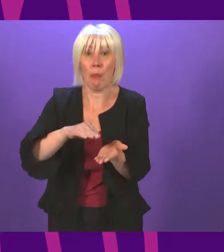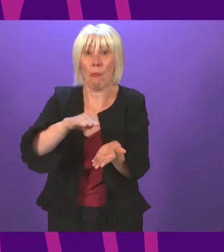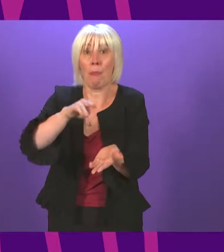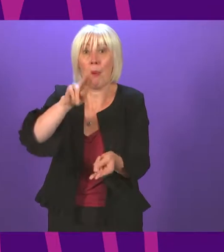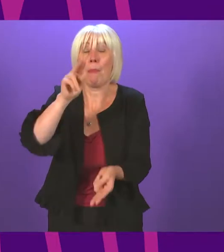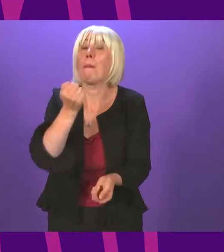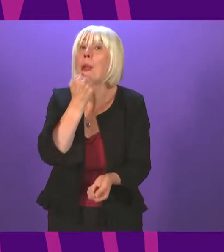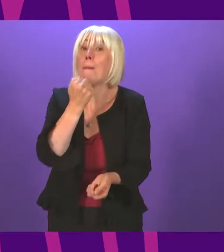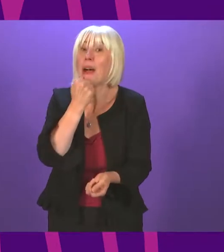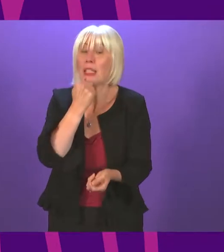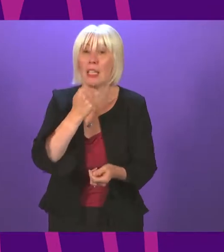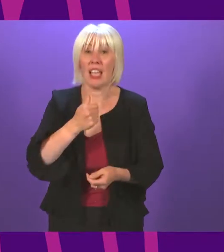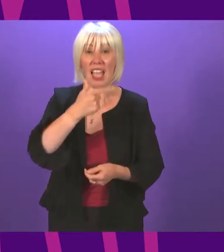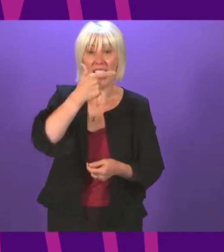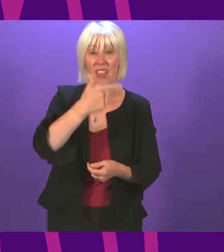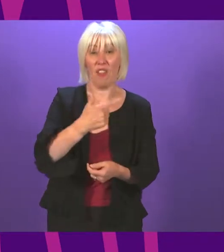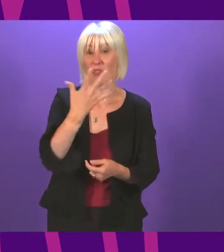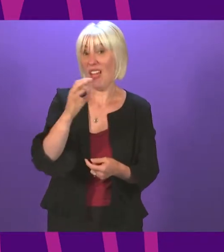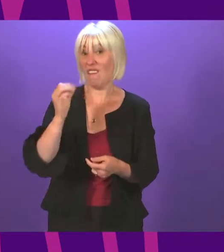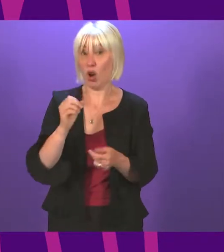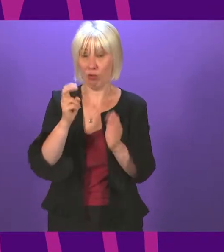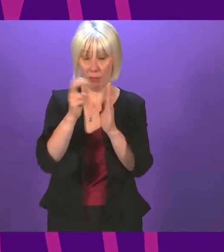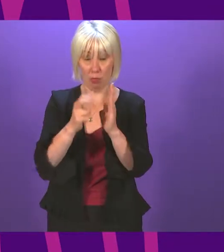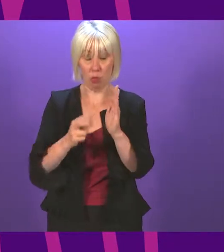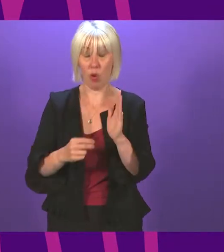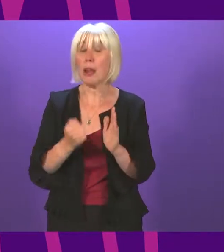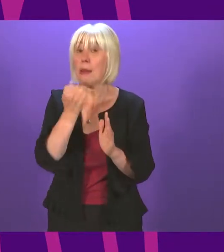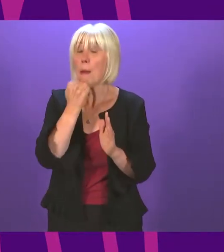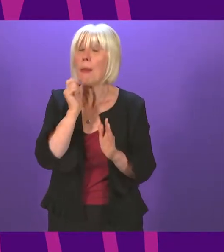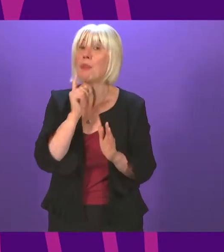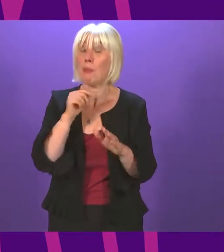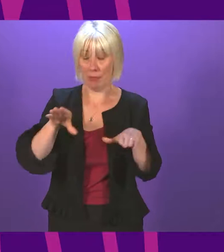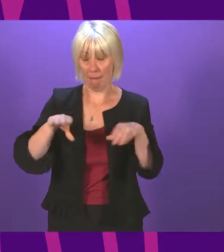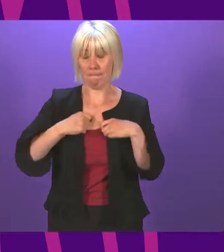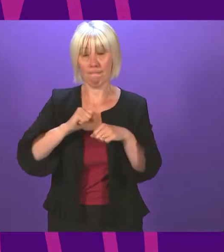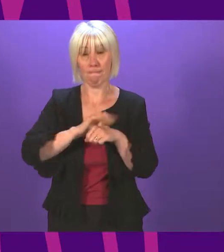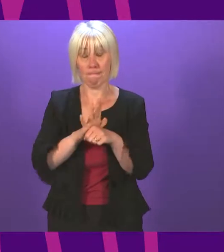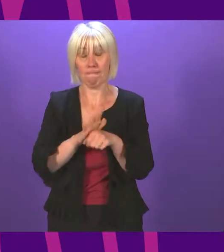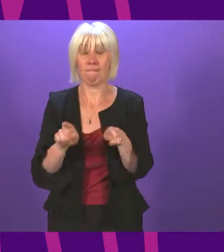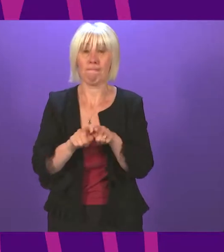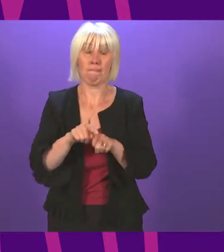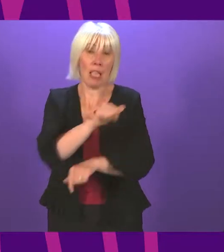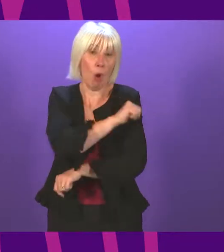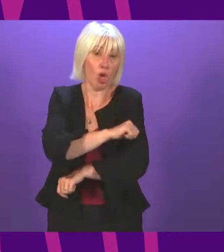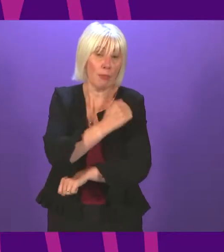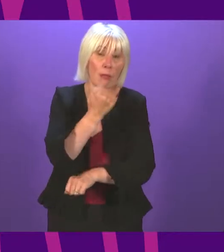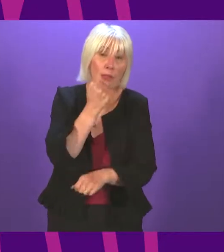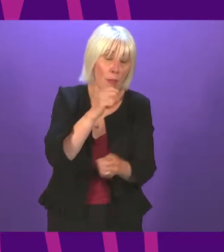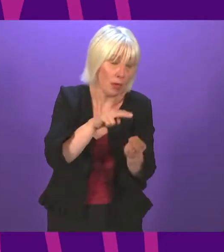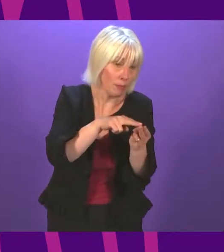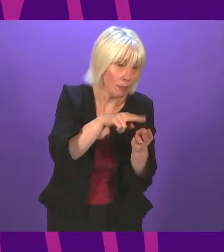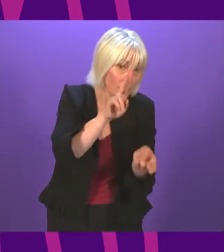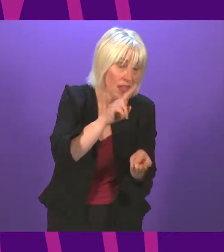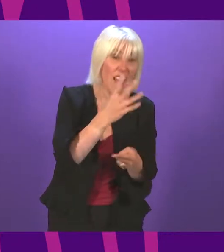there were over 7,500 cases recorded. The numbers in hospital are increasing too, more than 50% higher